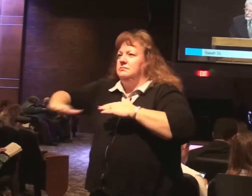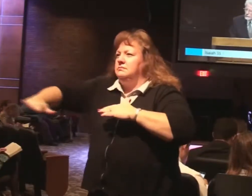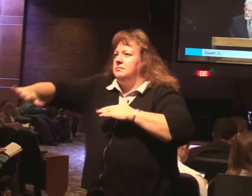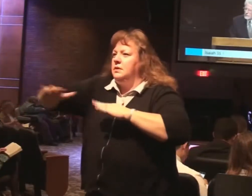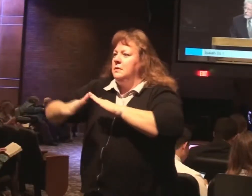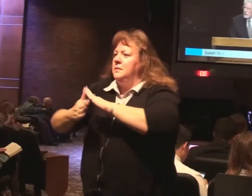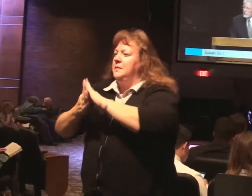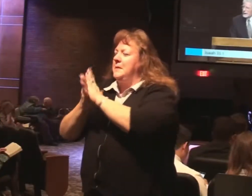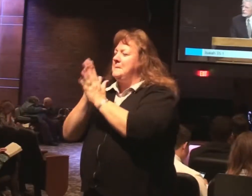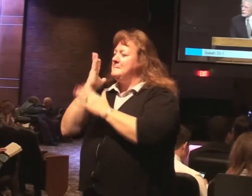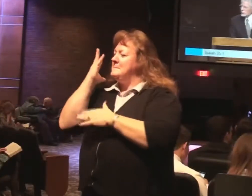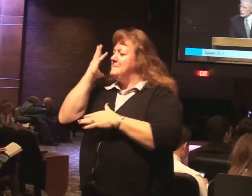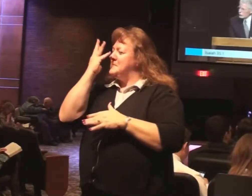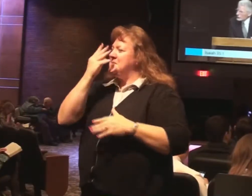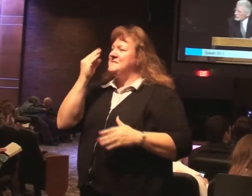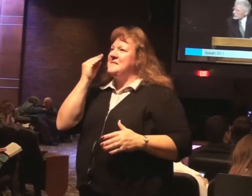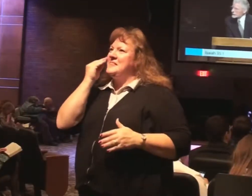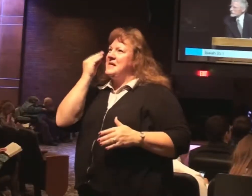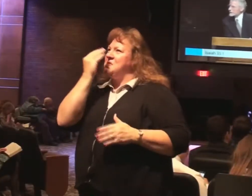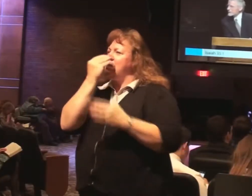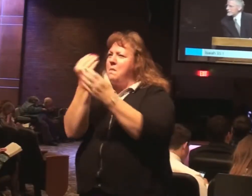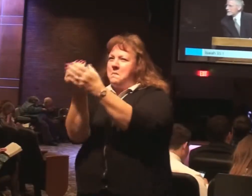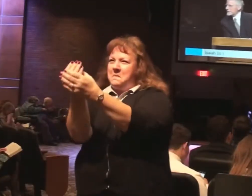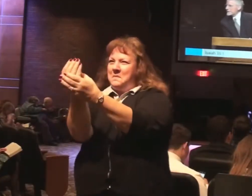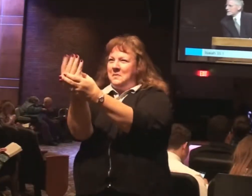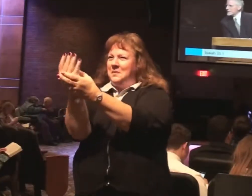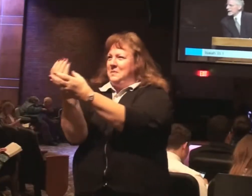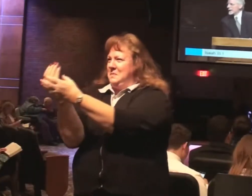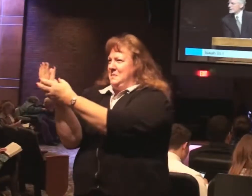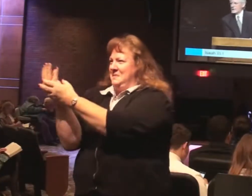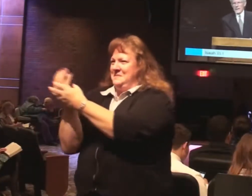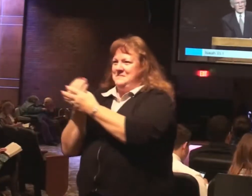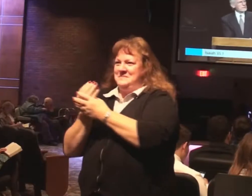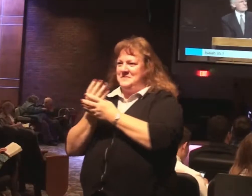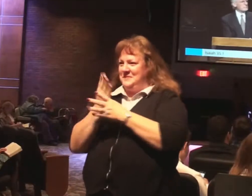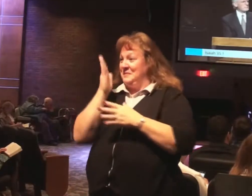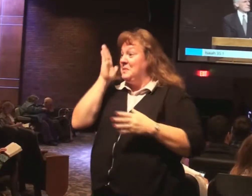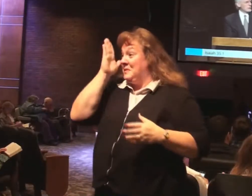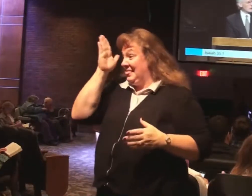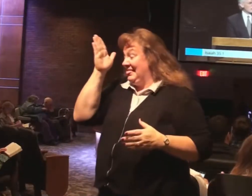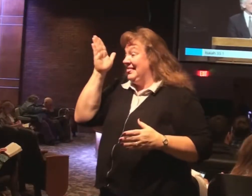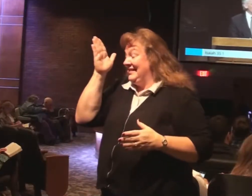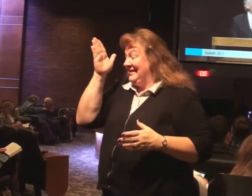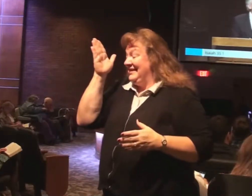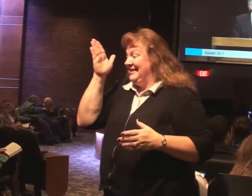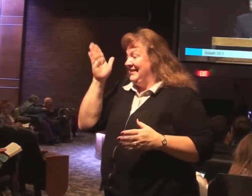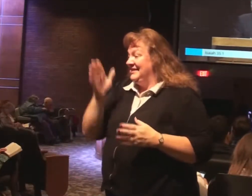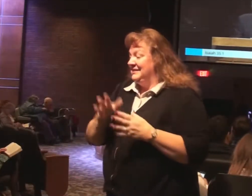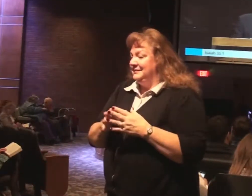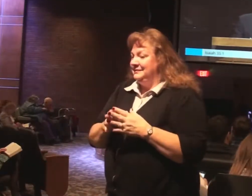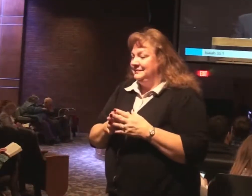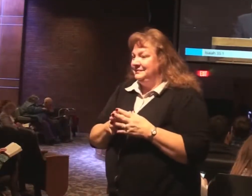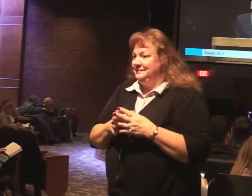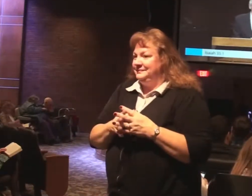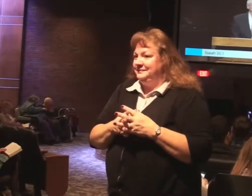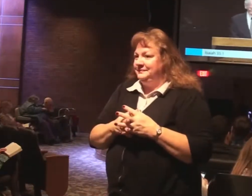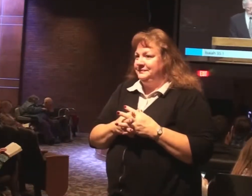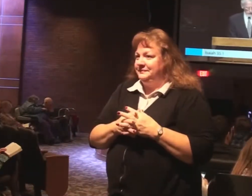As the King James has it. Or the crocus. That is translated in some of our more modern